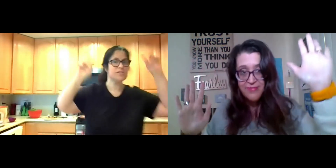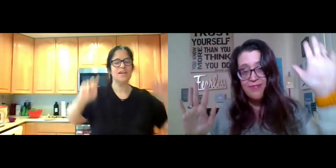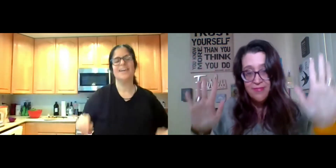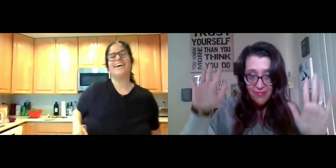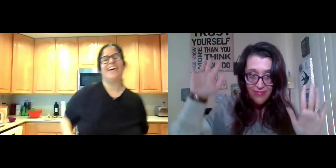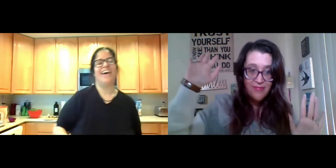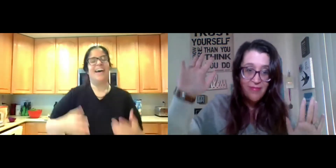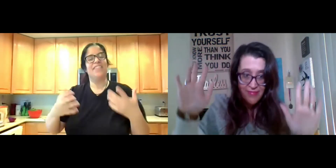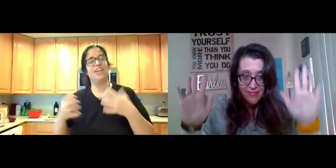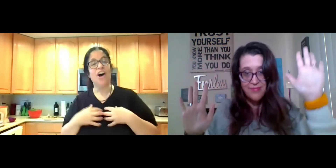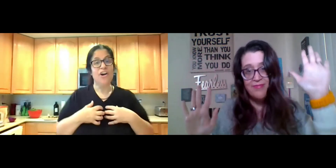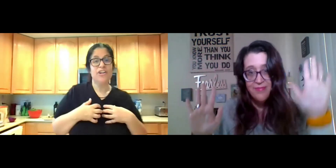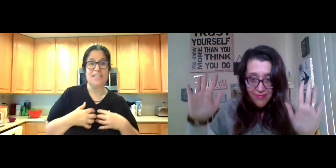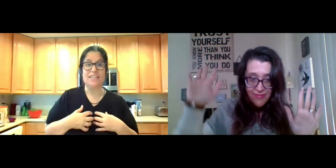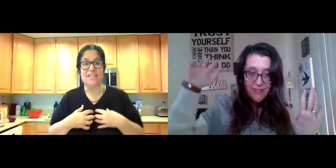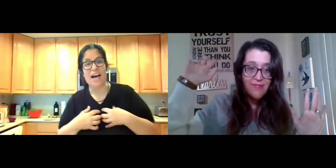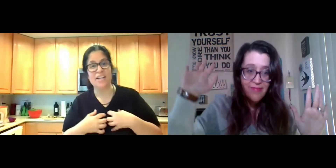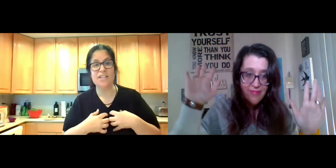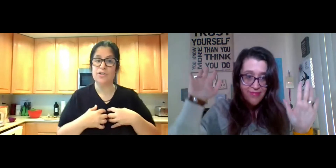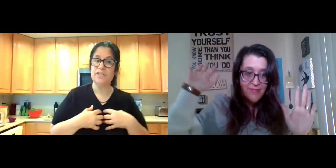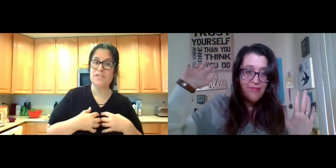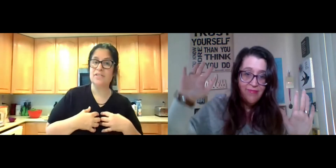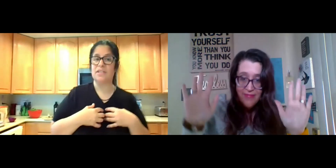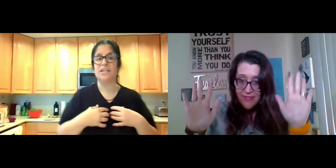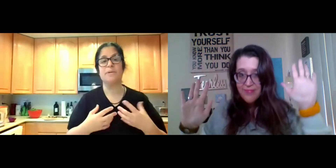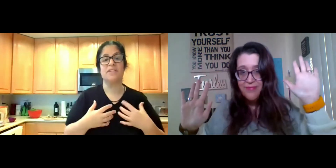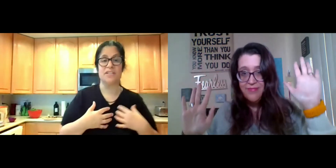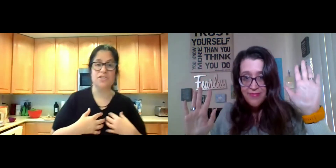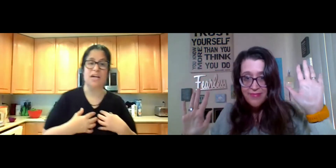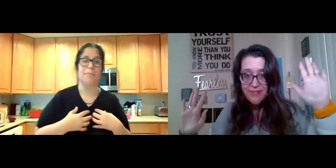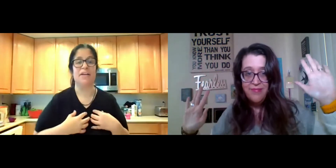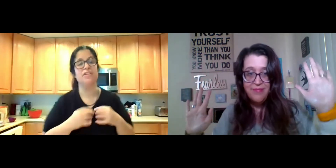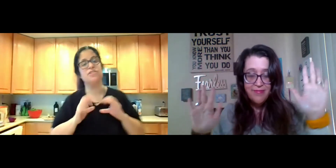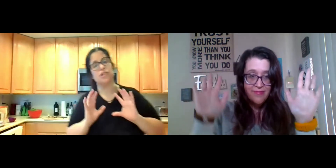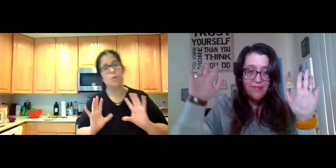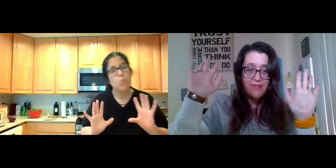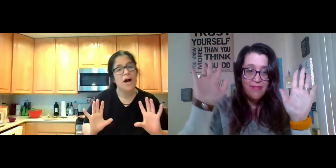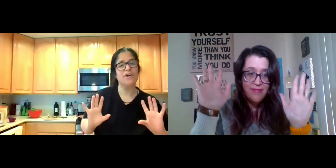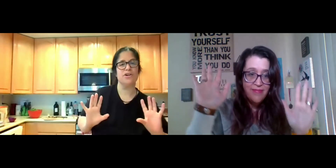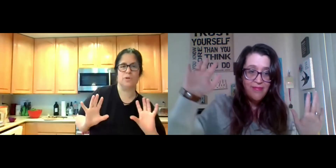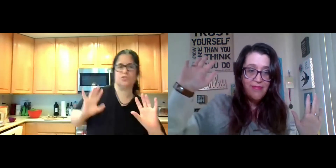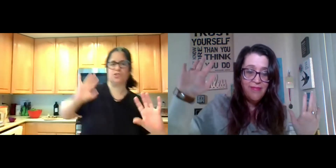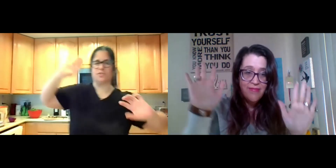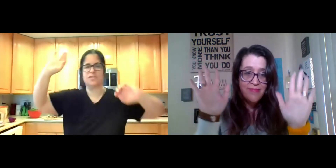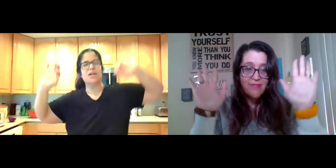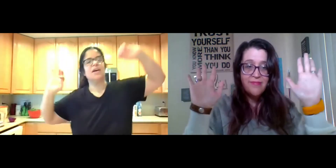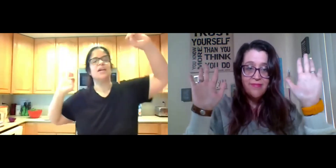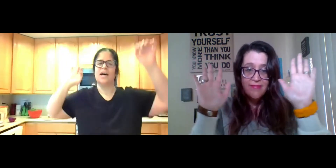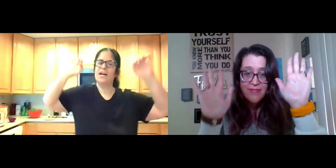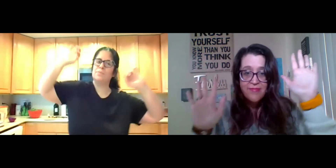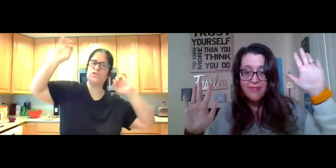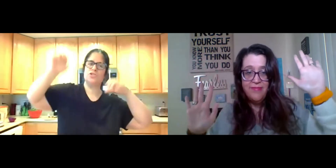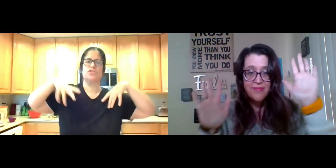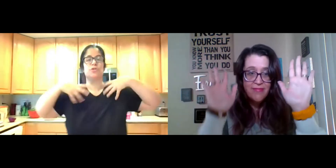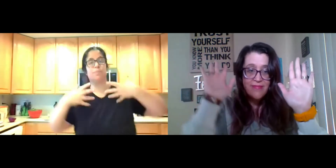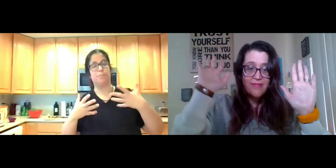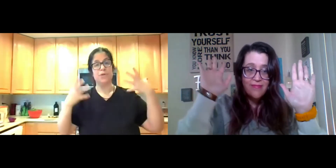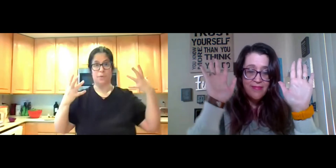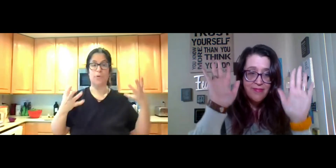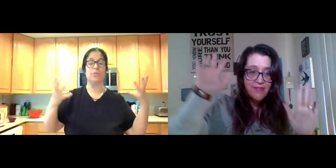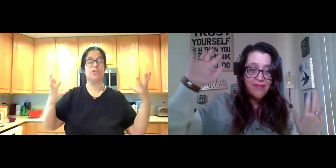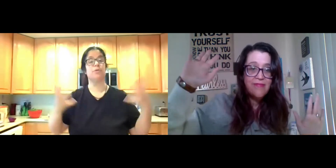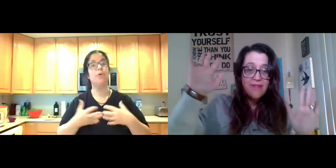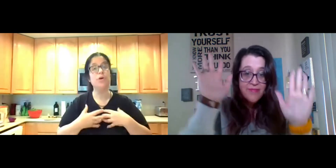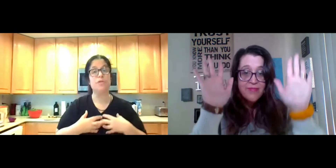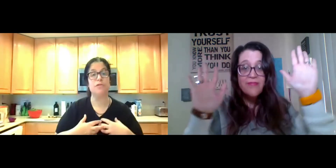source. And then hard is anxiety, nervousness, expectations, emotions, met. These are acquired emotions, not emotions. You're,